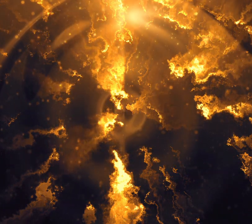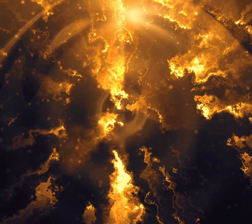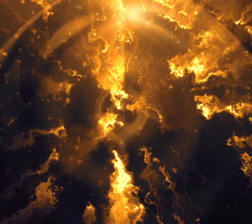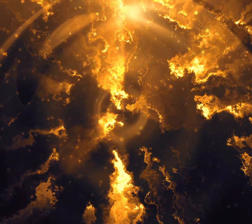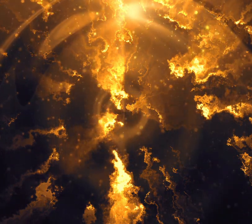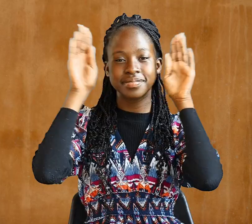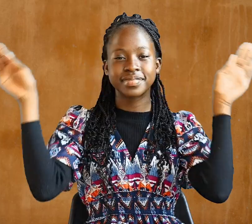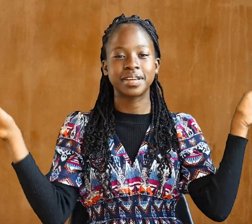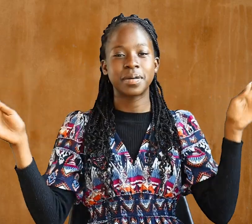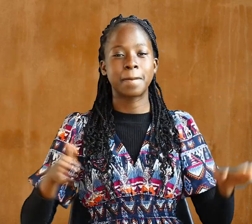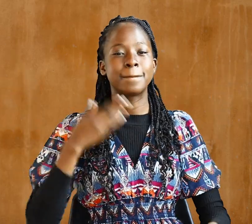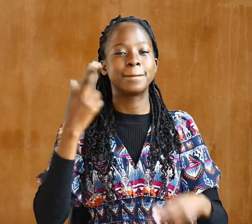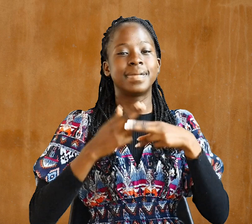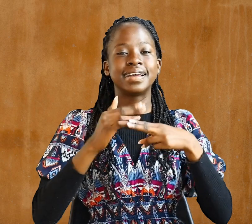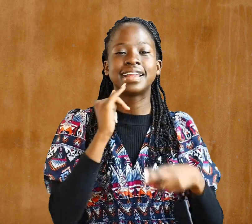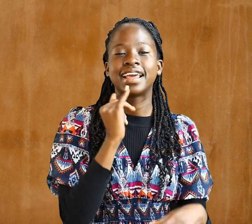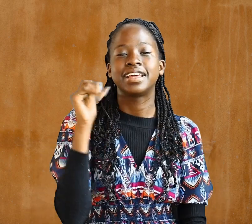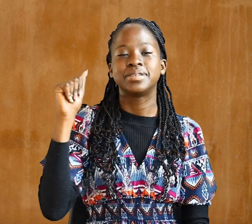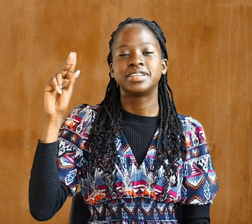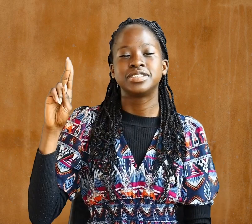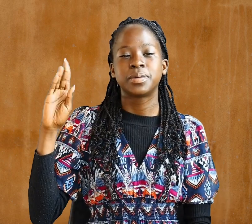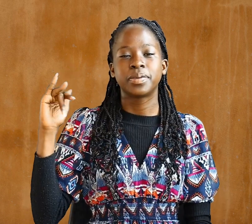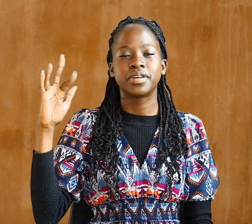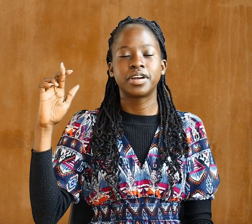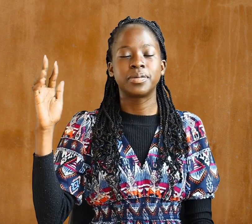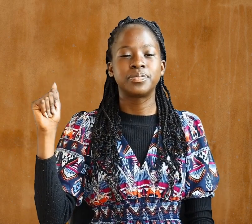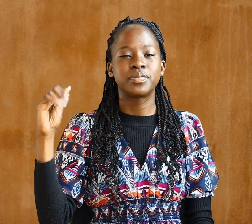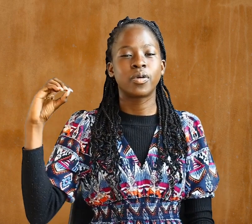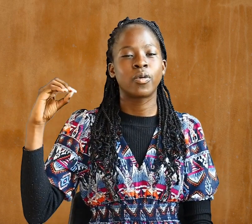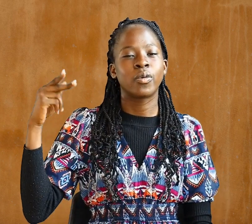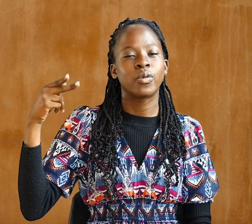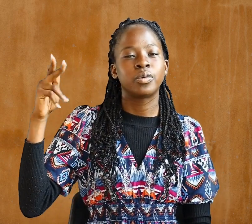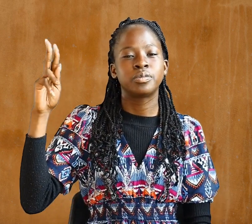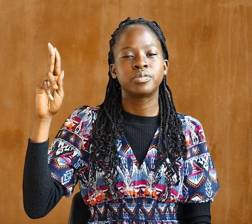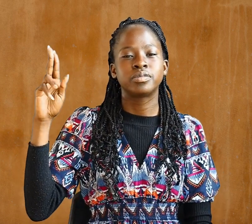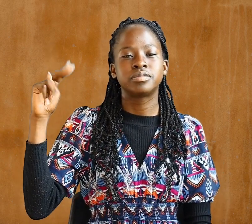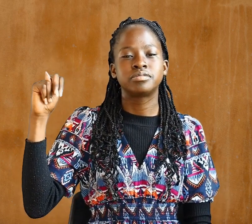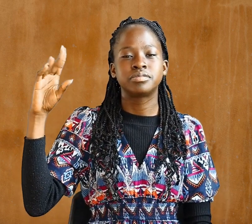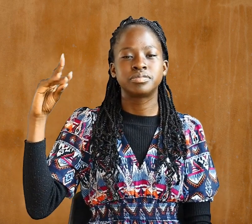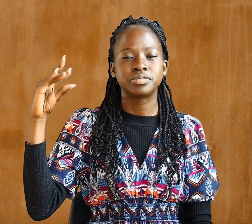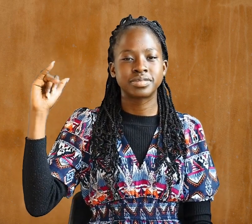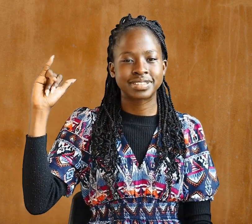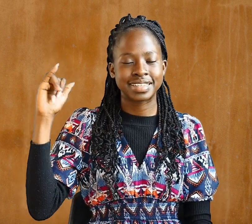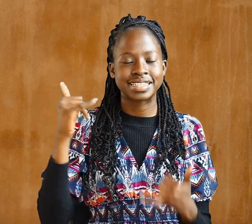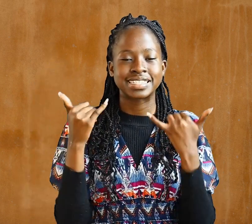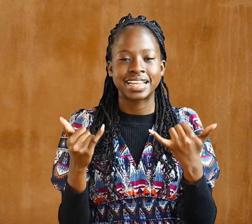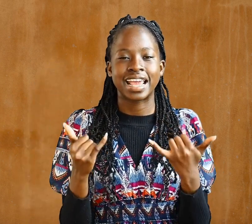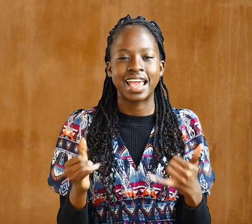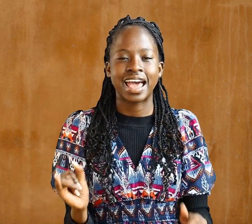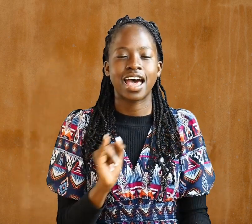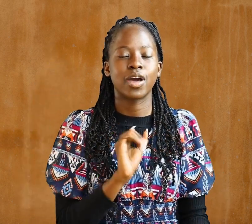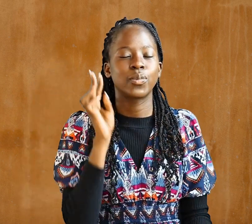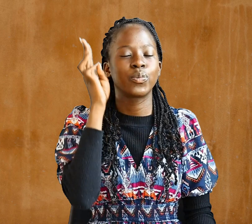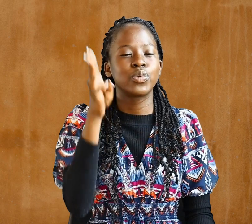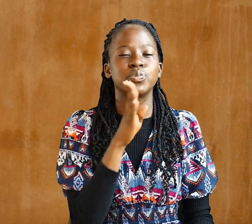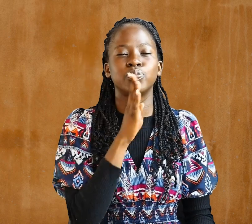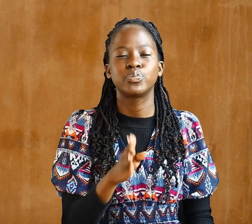Hello, my name is Sabirah Akundi. Today, I will be signing